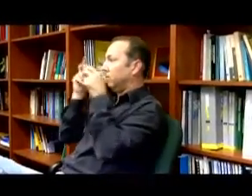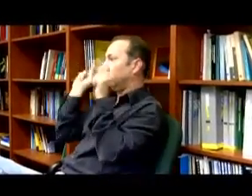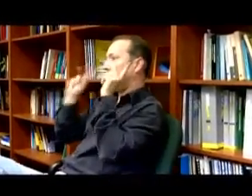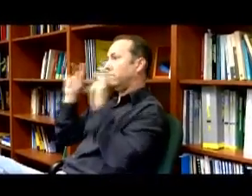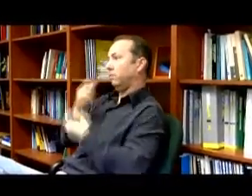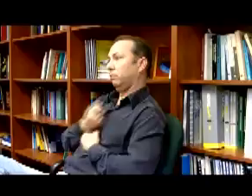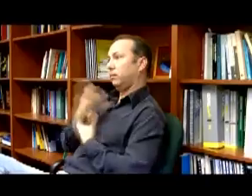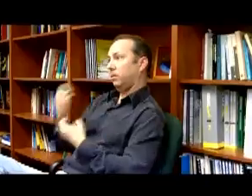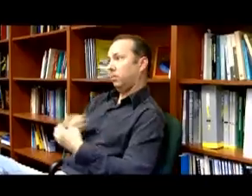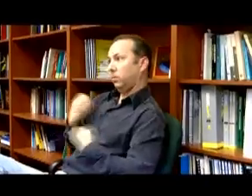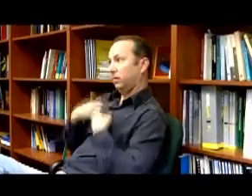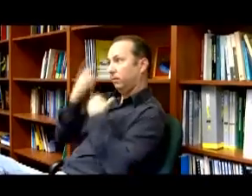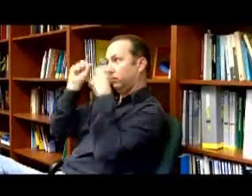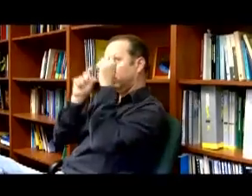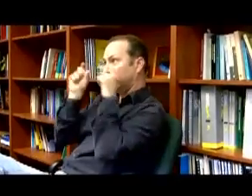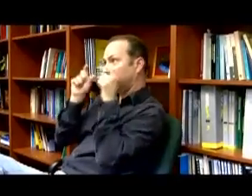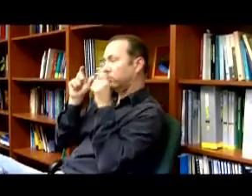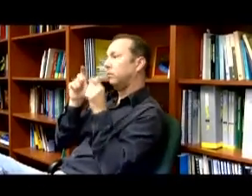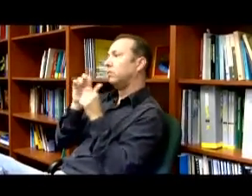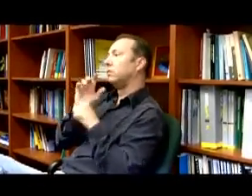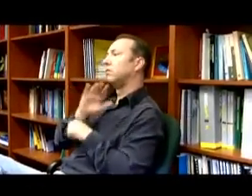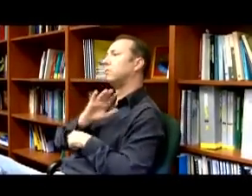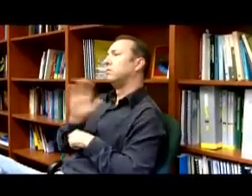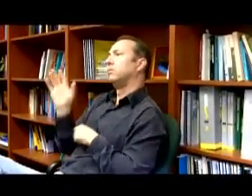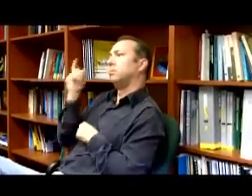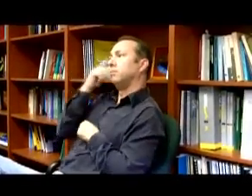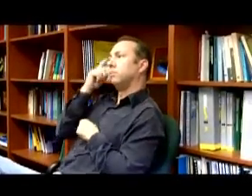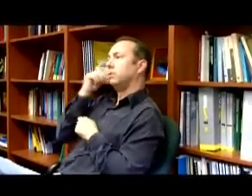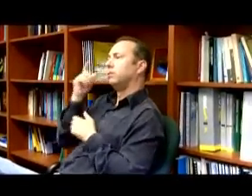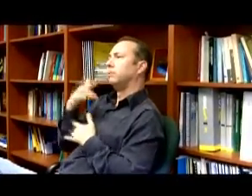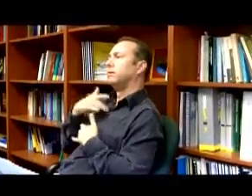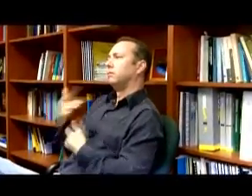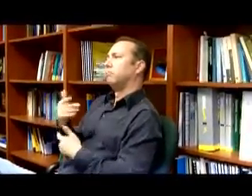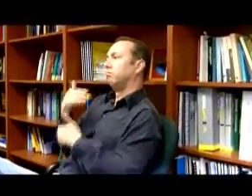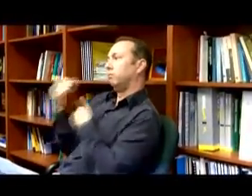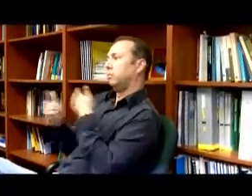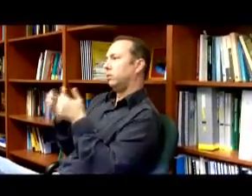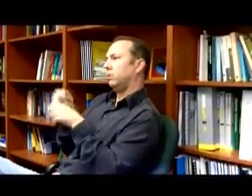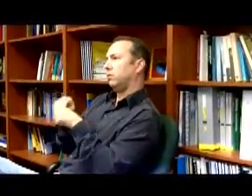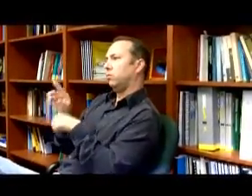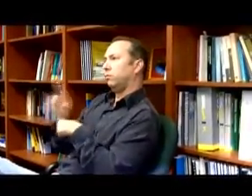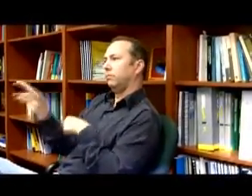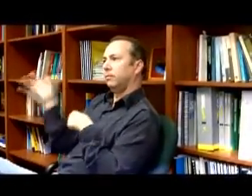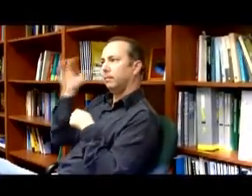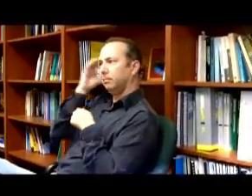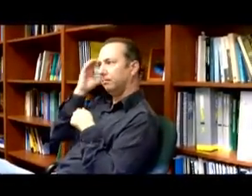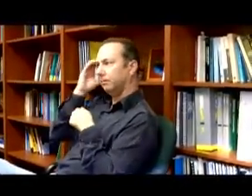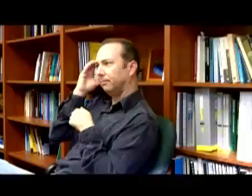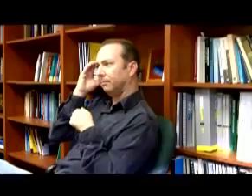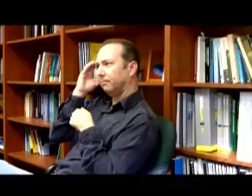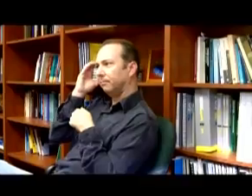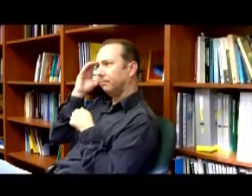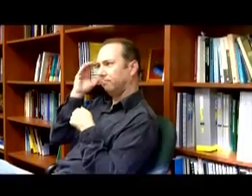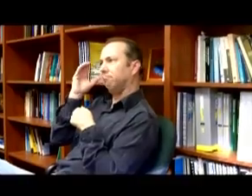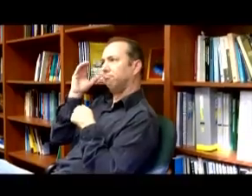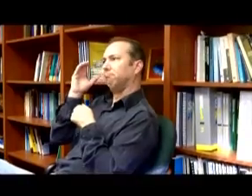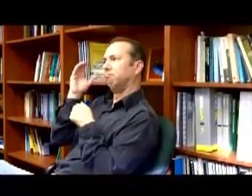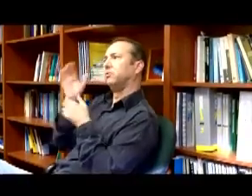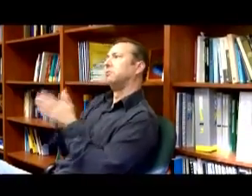across all people, that people express emotional facial expressions, and their brain tends to be activated